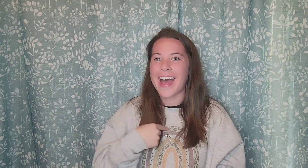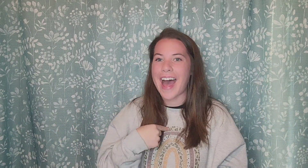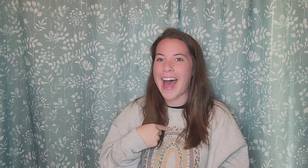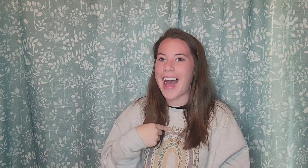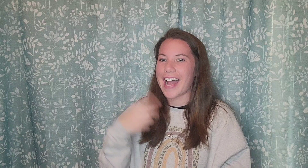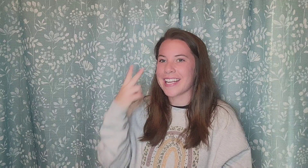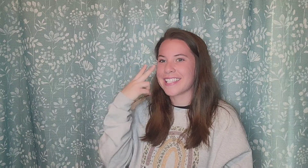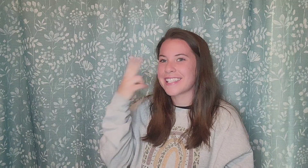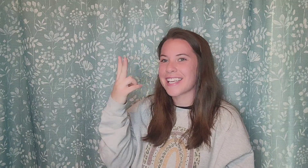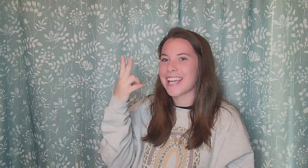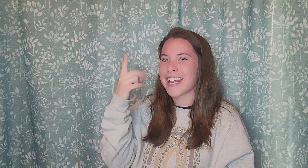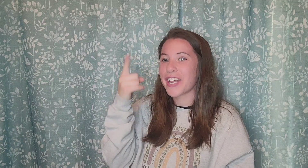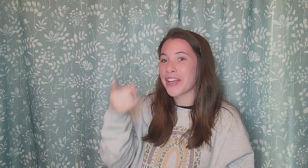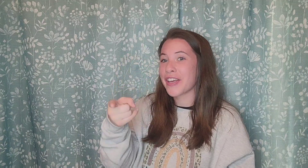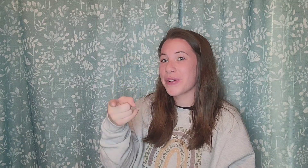I see you.